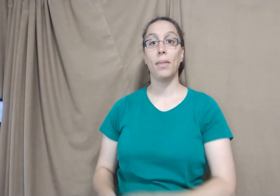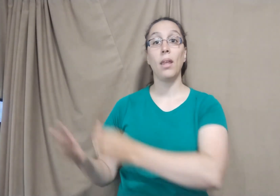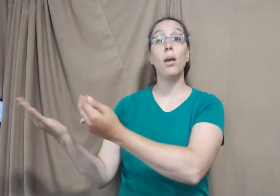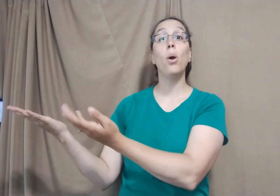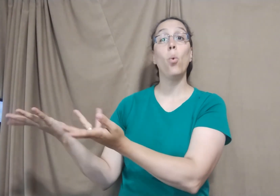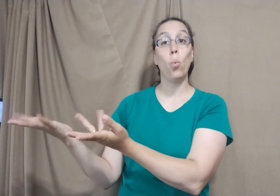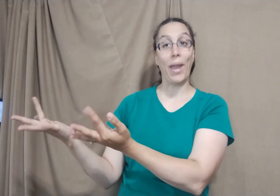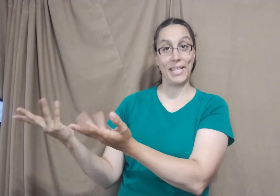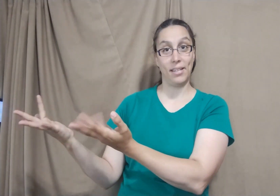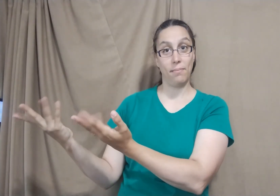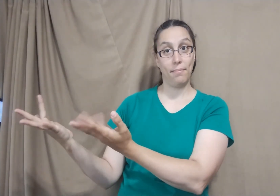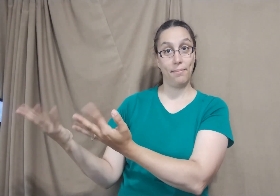wait.